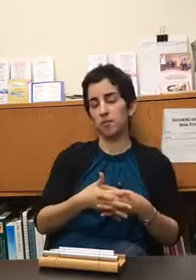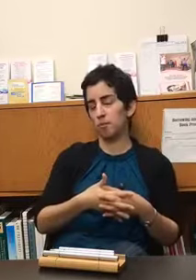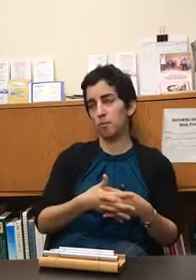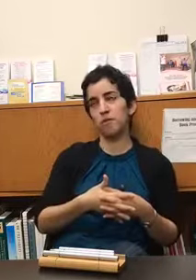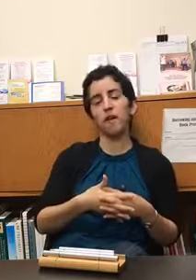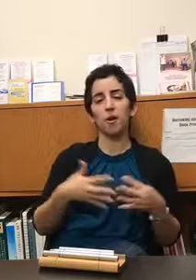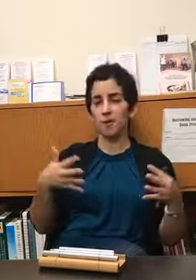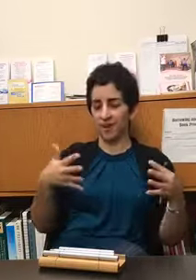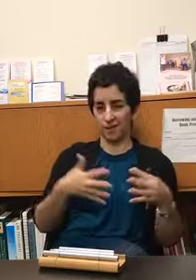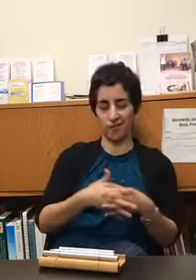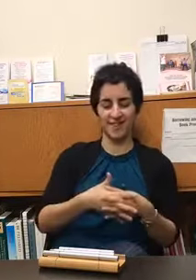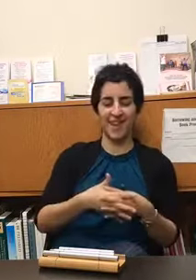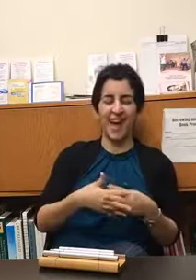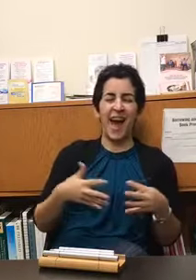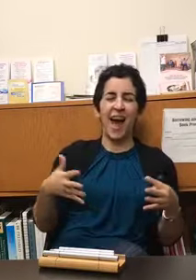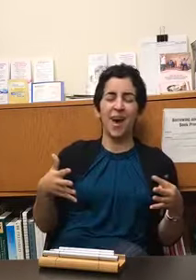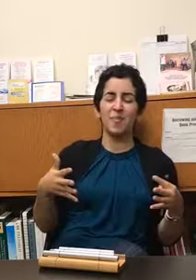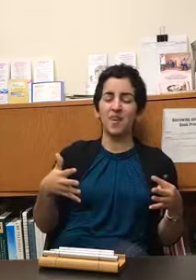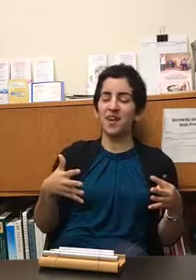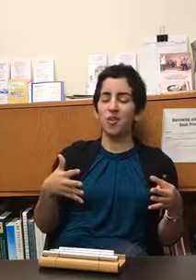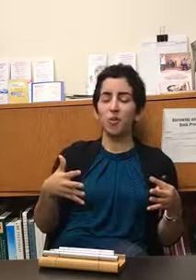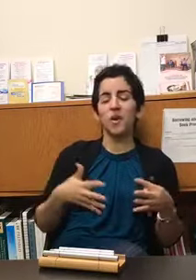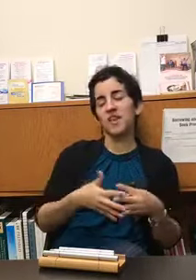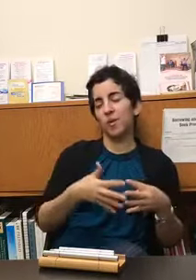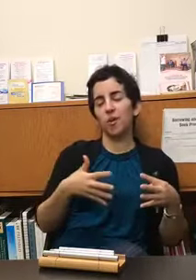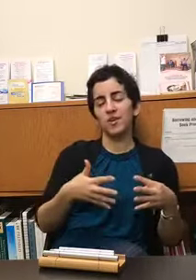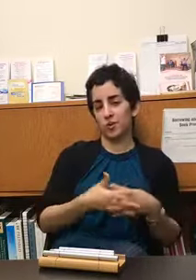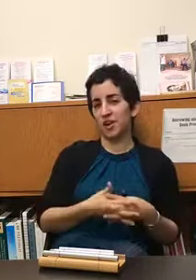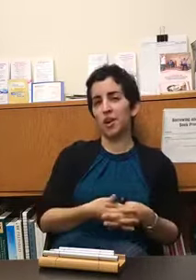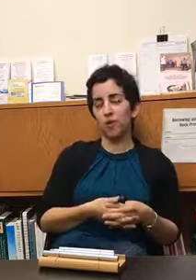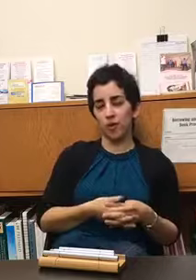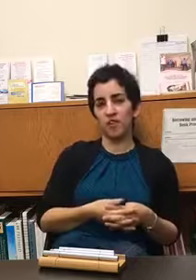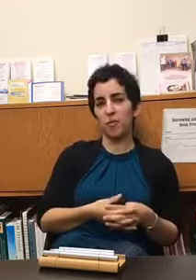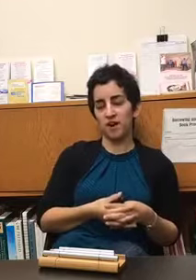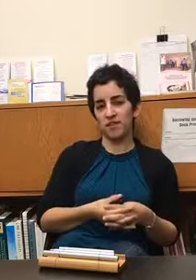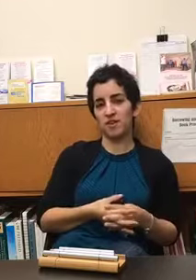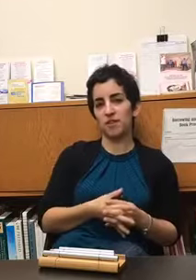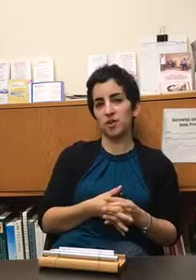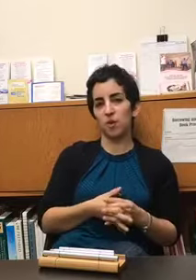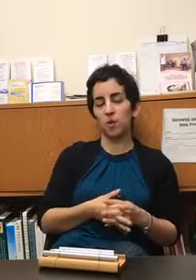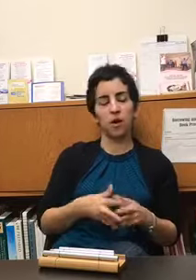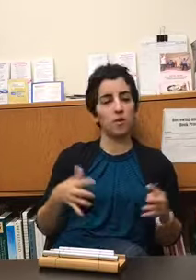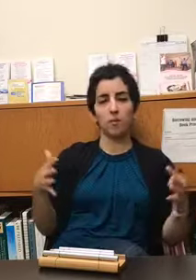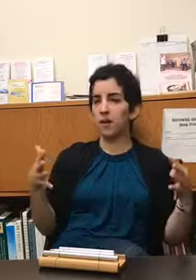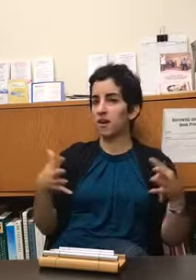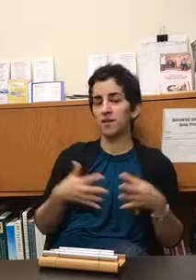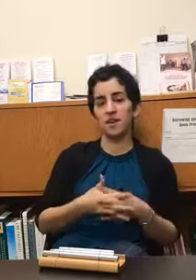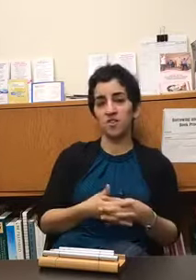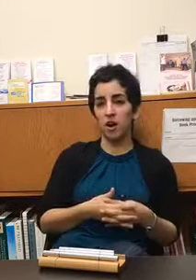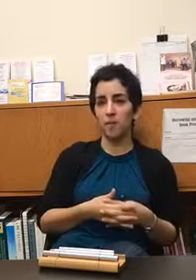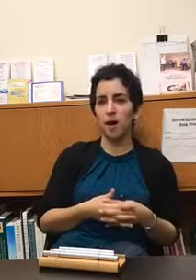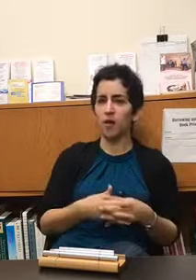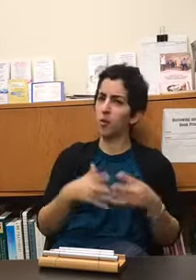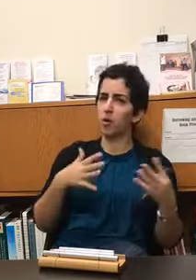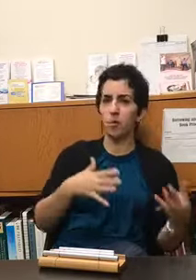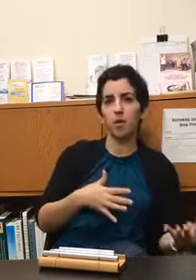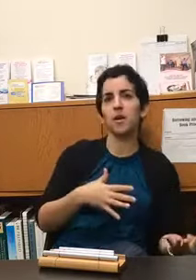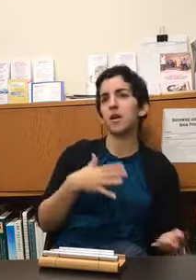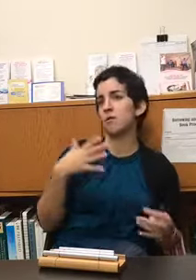the very beginning of this um the way that i work is really a co-creative process so my clients and i talk about like what are we working on right